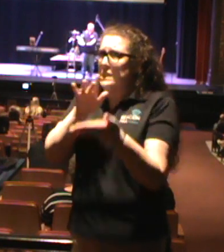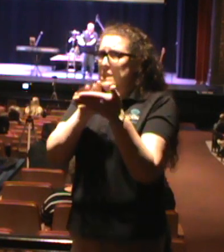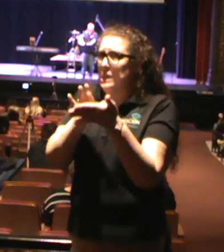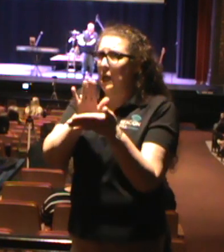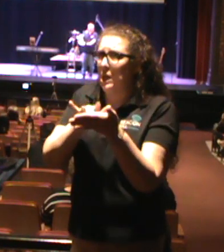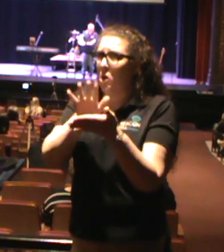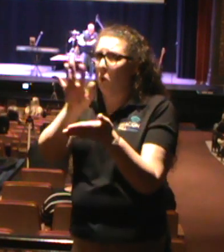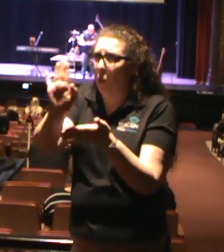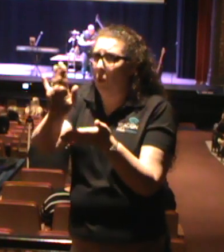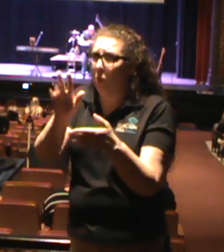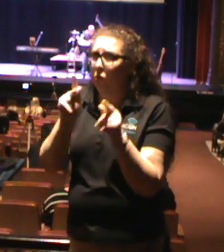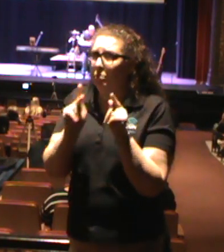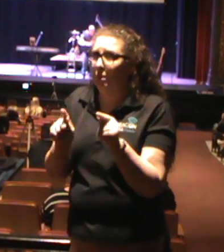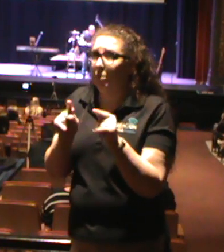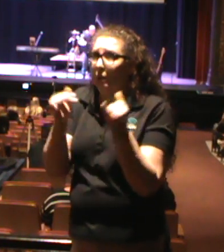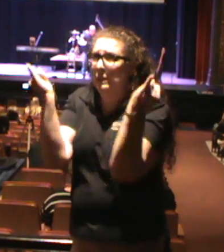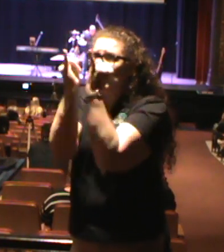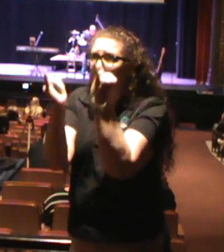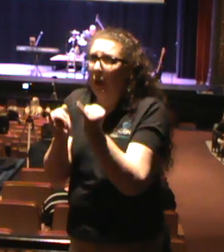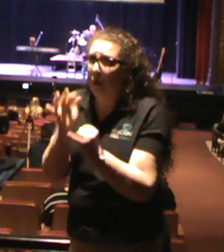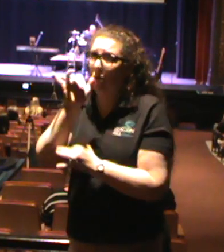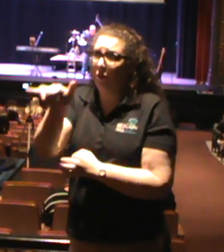to idolize them.